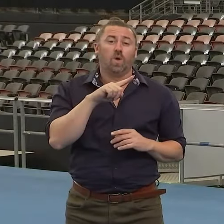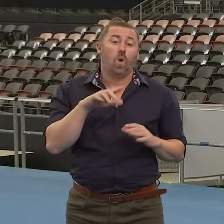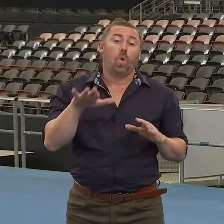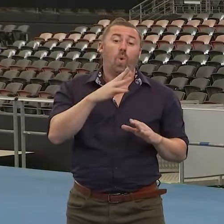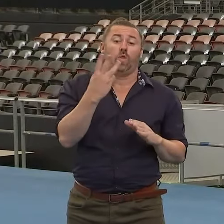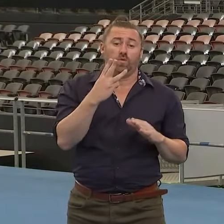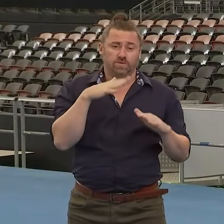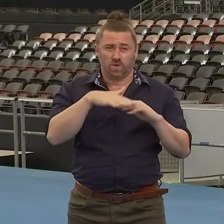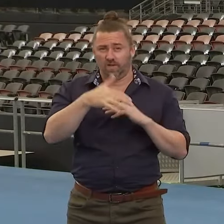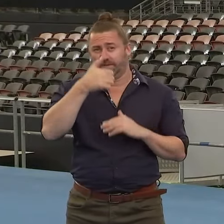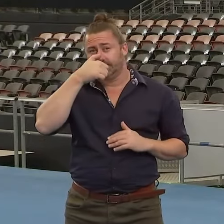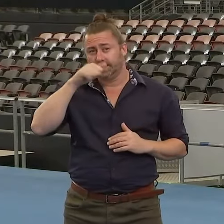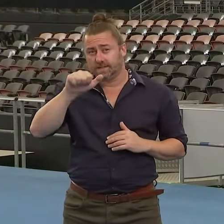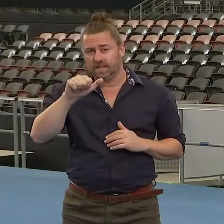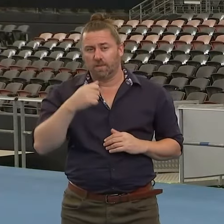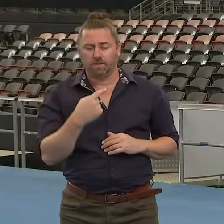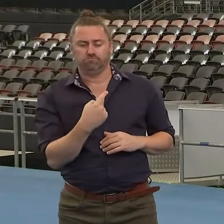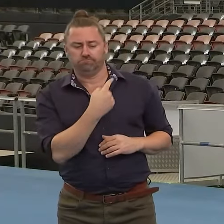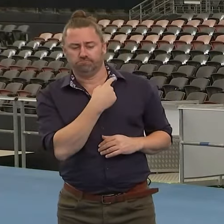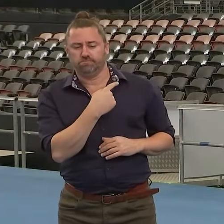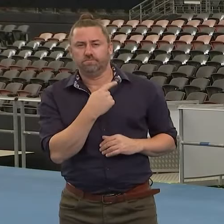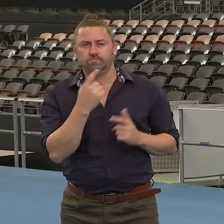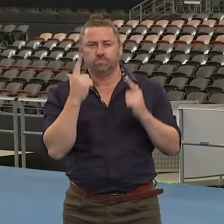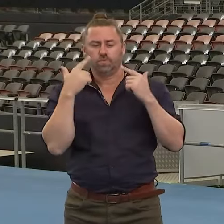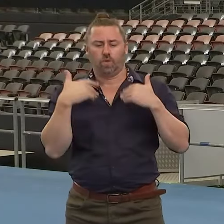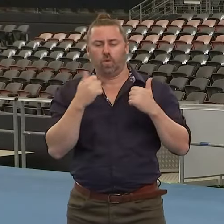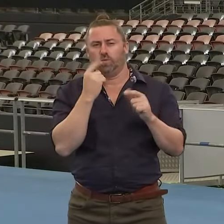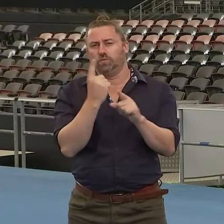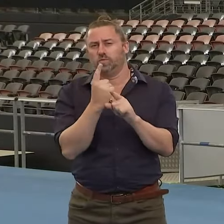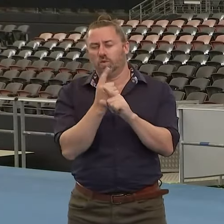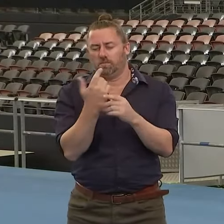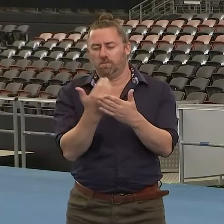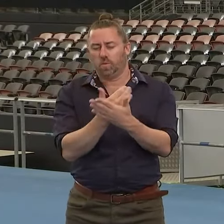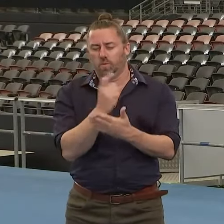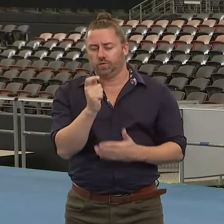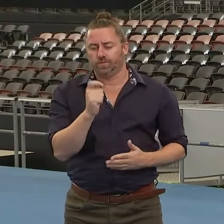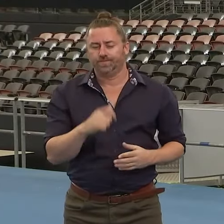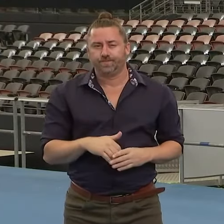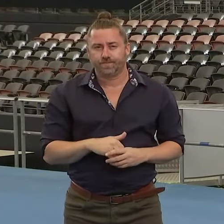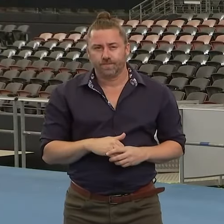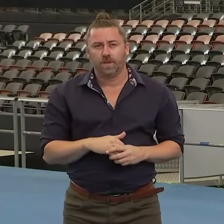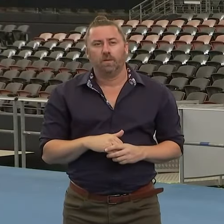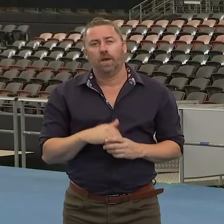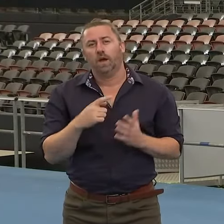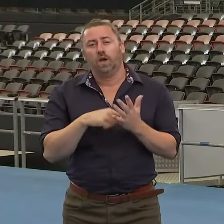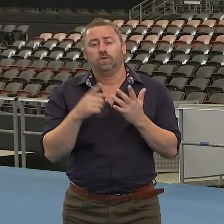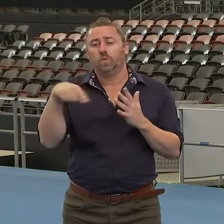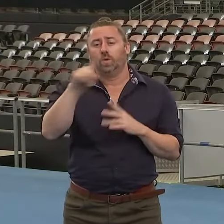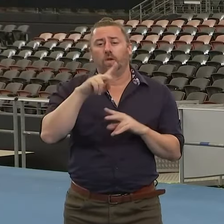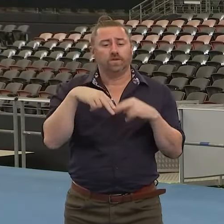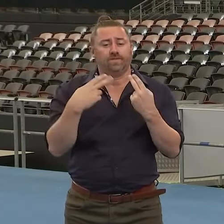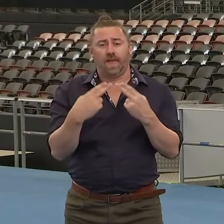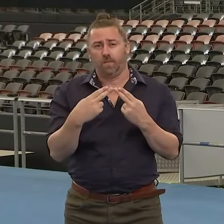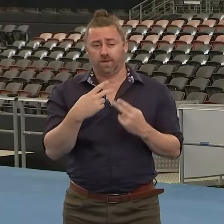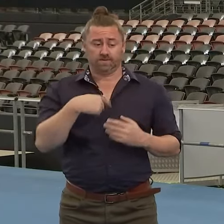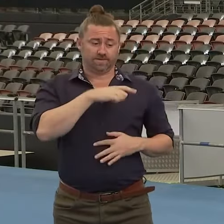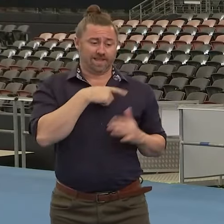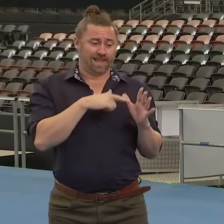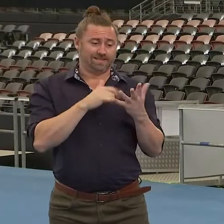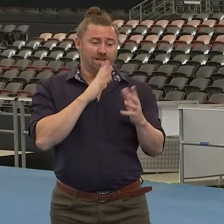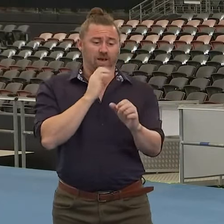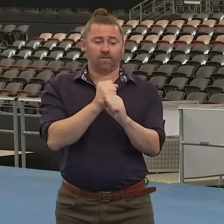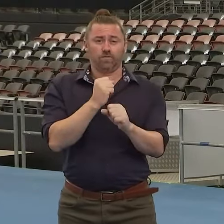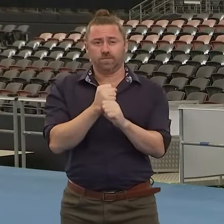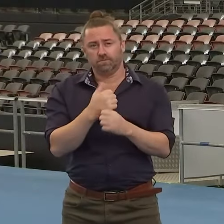their 60s. The Chief Health Officer will give more information there. But can I just say to the families, we express our deep condolences